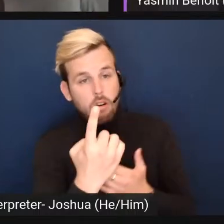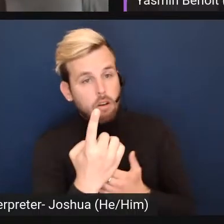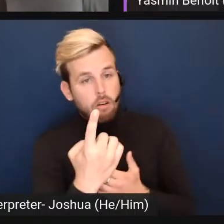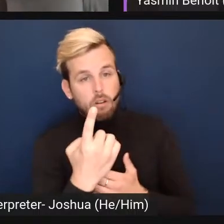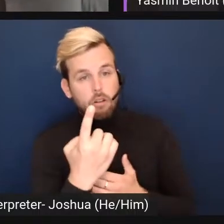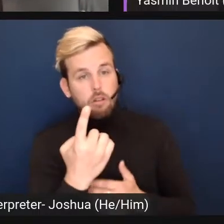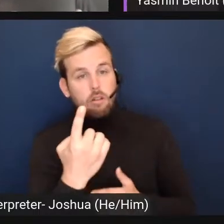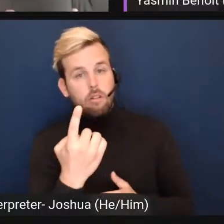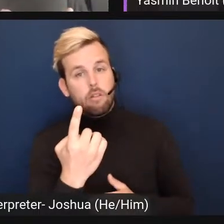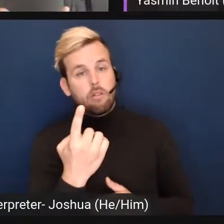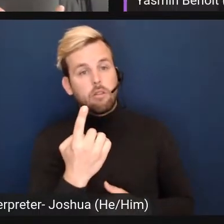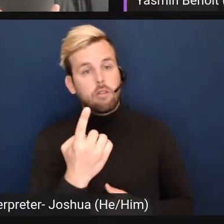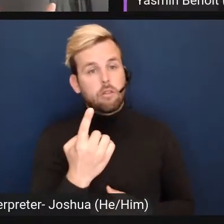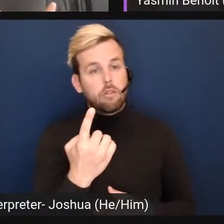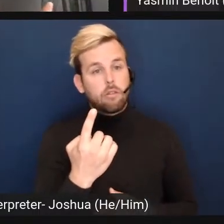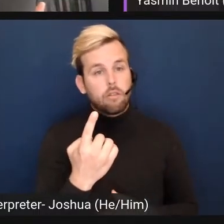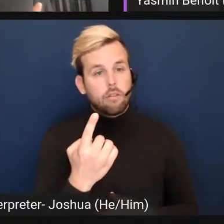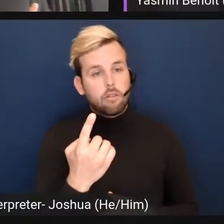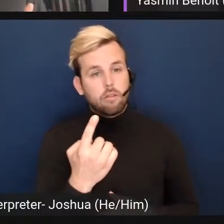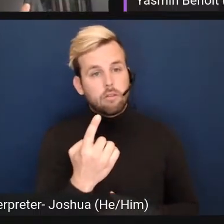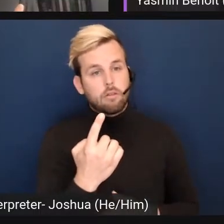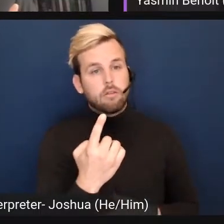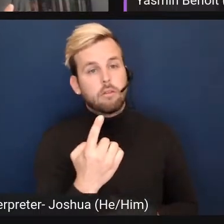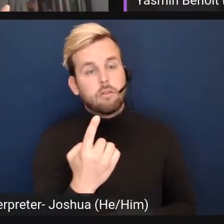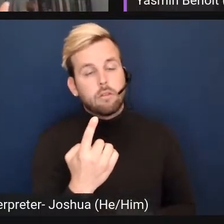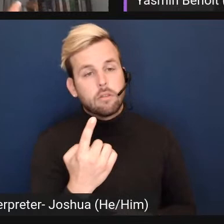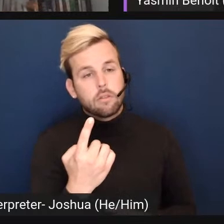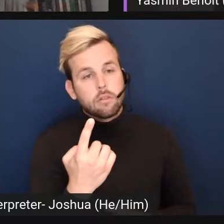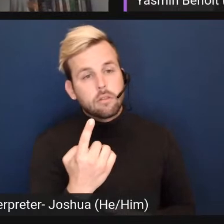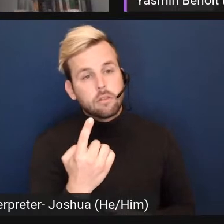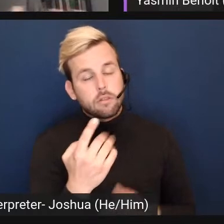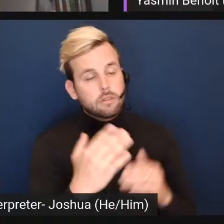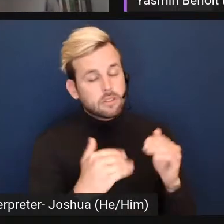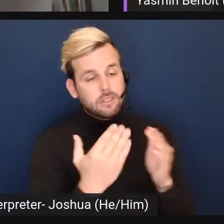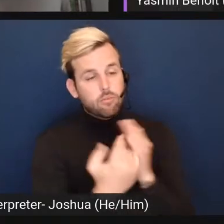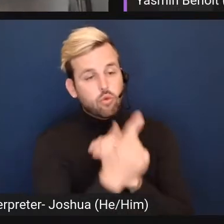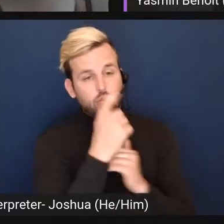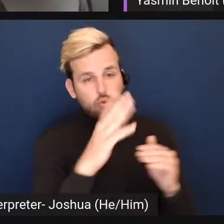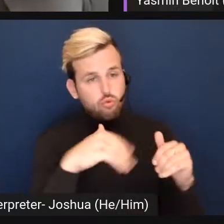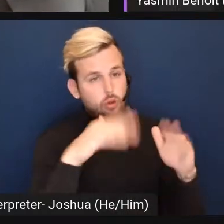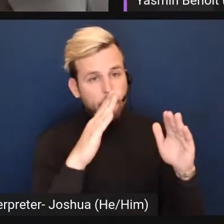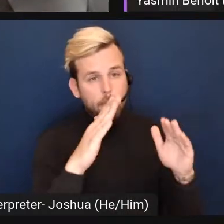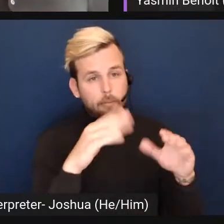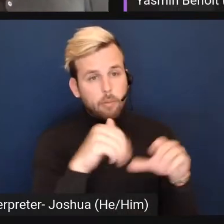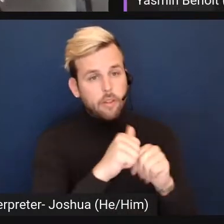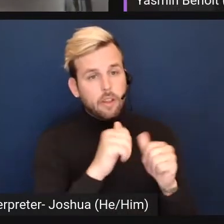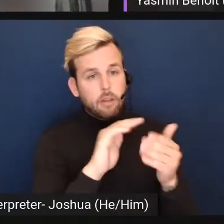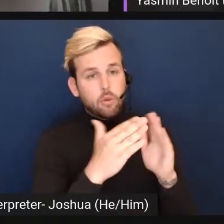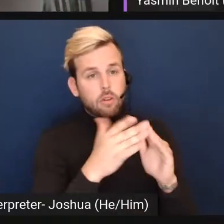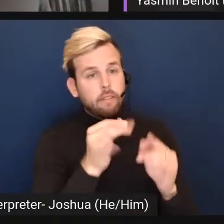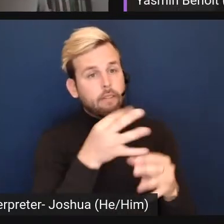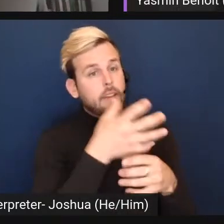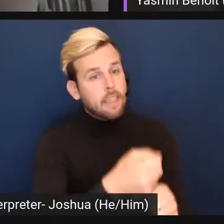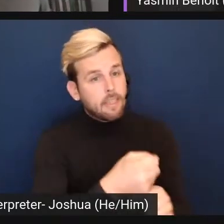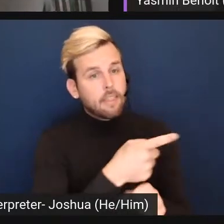grows up in a community of faith.